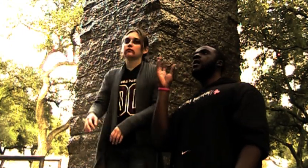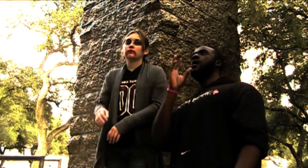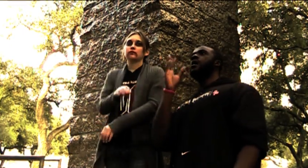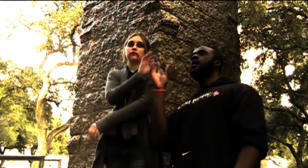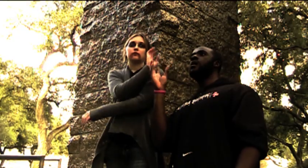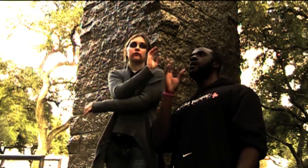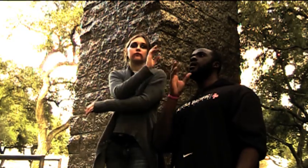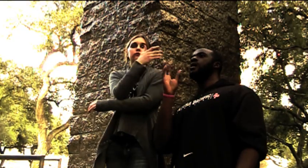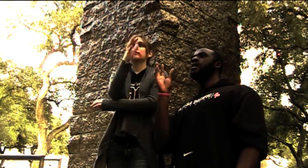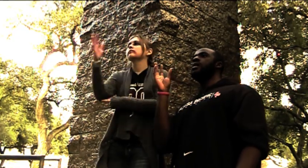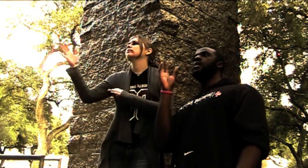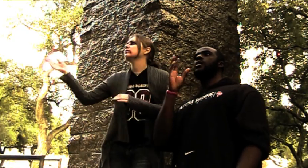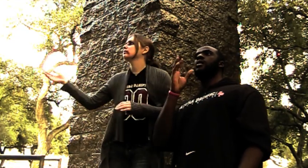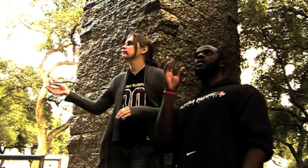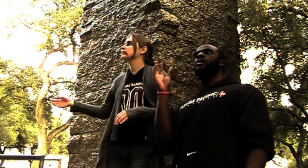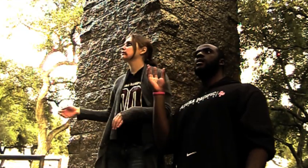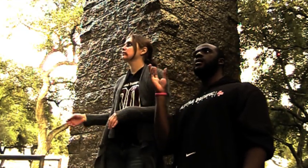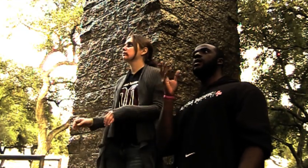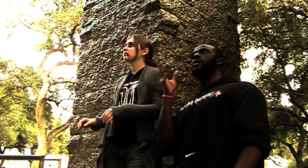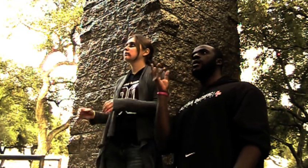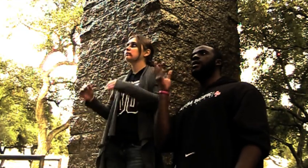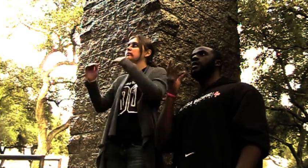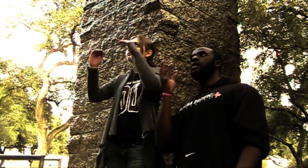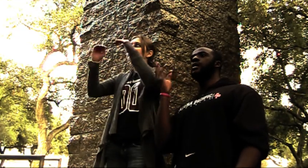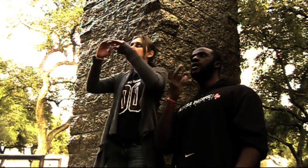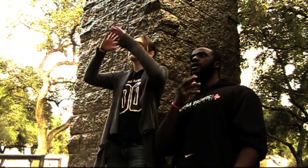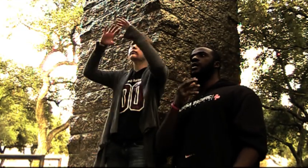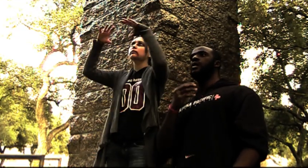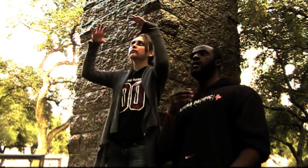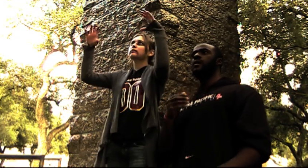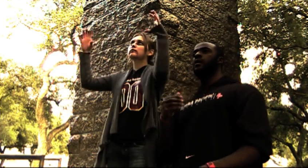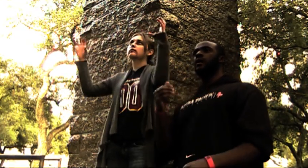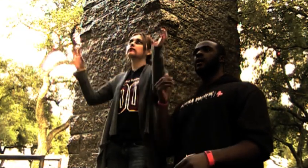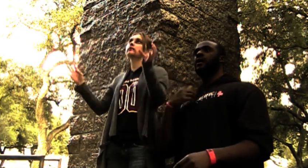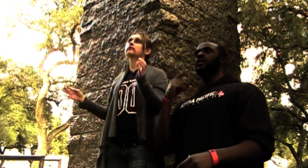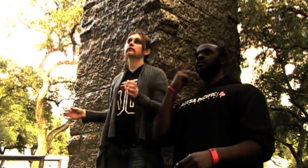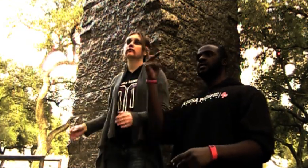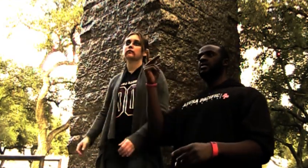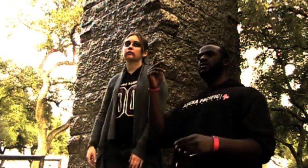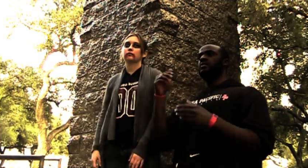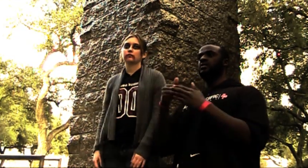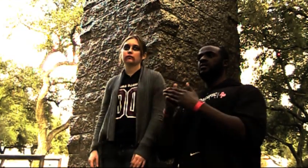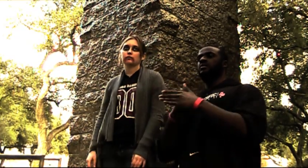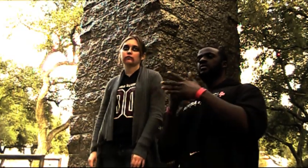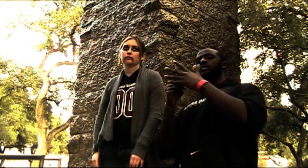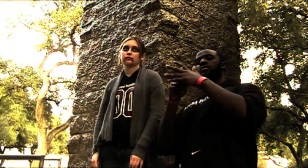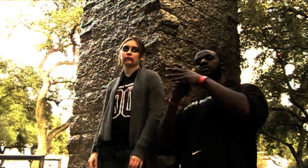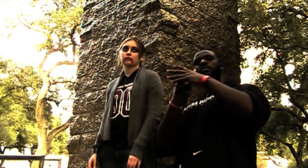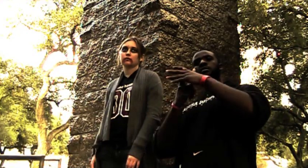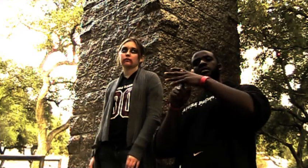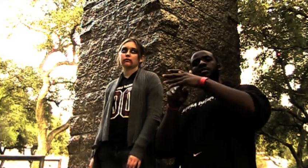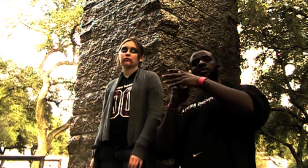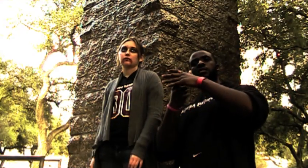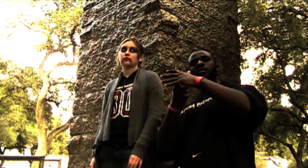Beyond the trees above the clouds I see before me a new